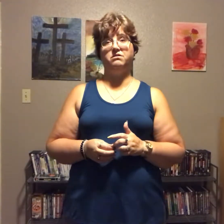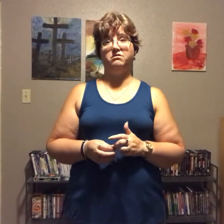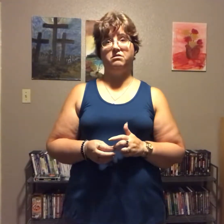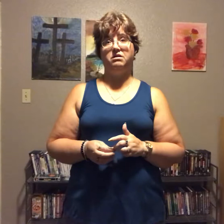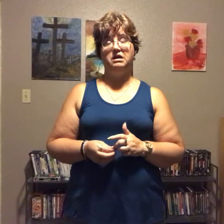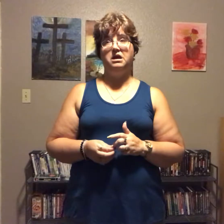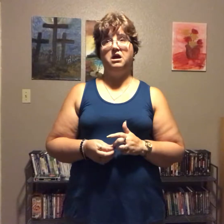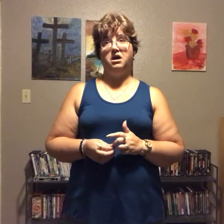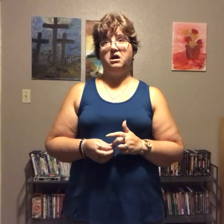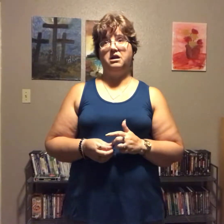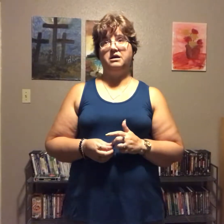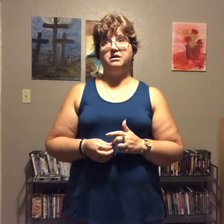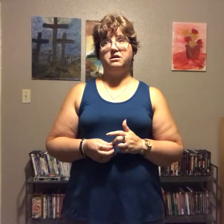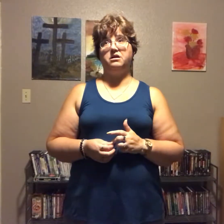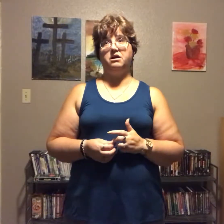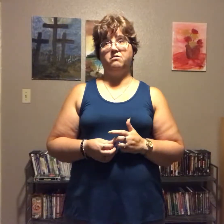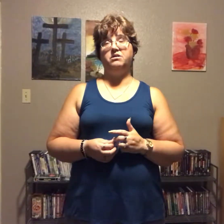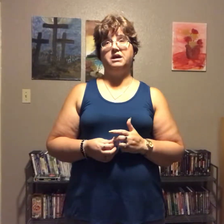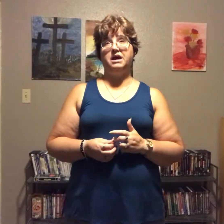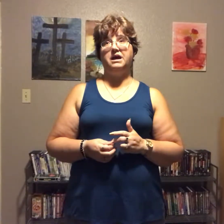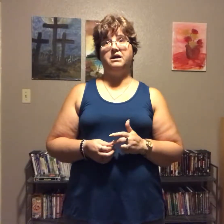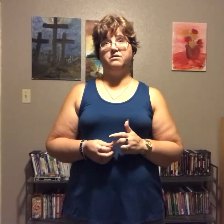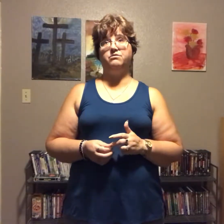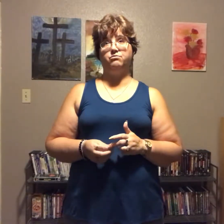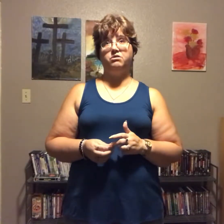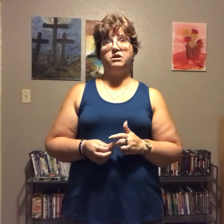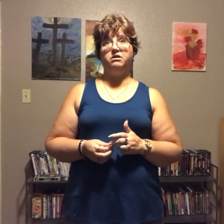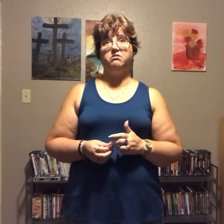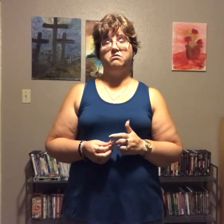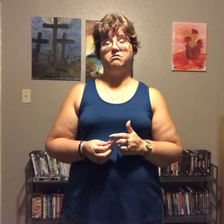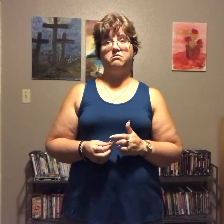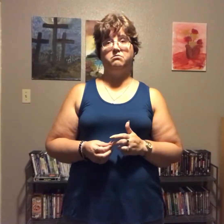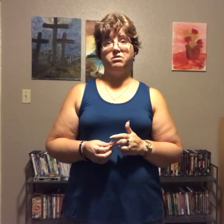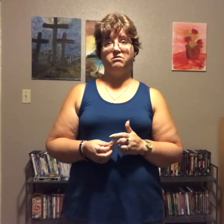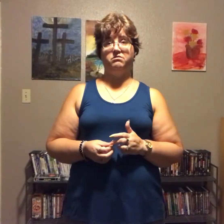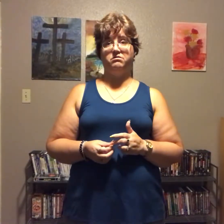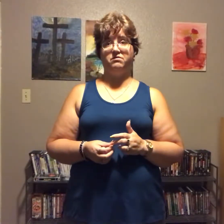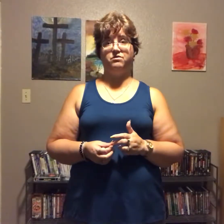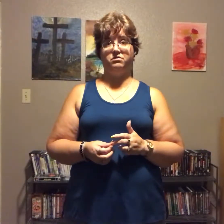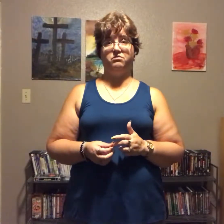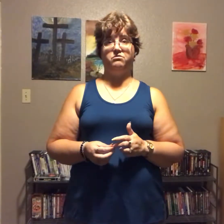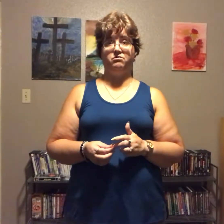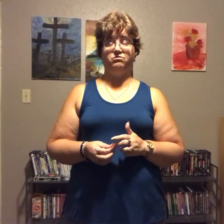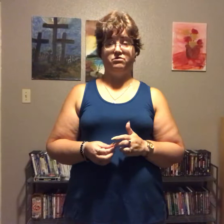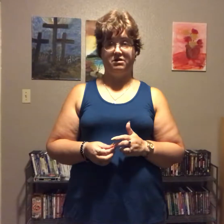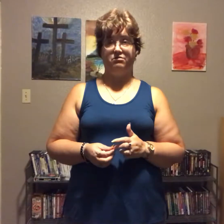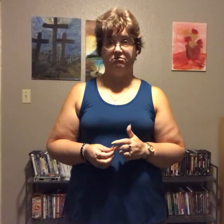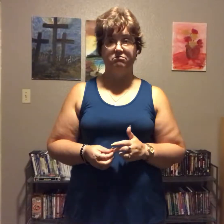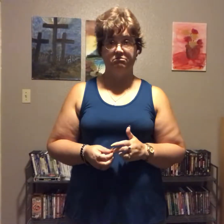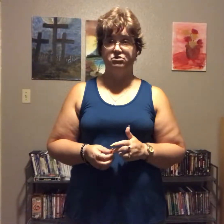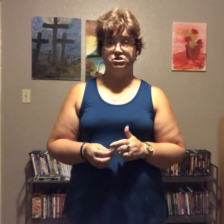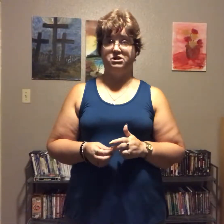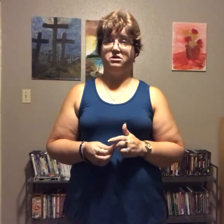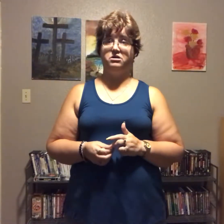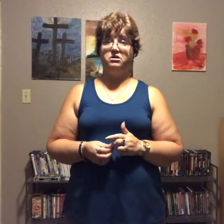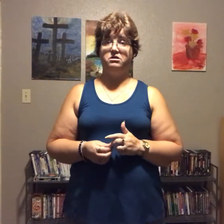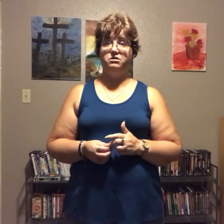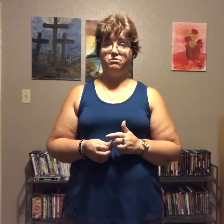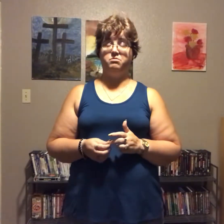like I only had three pieces of the general sow chicken chicken three